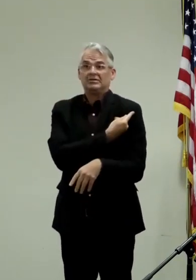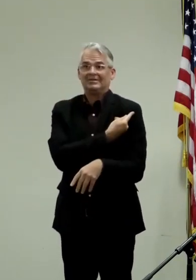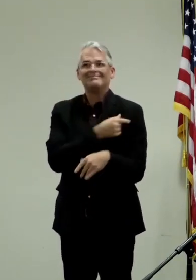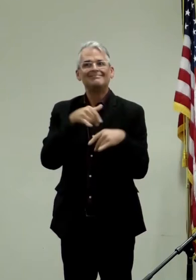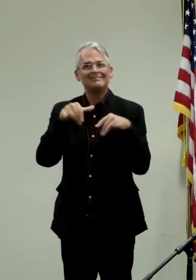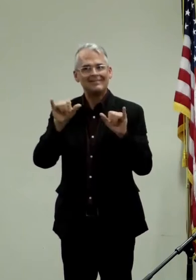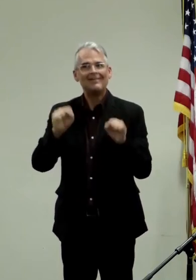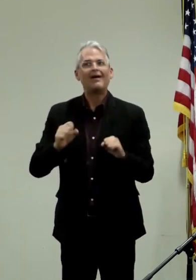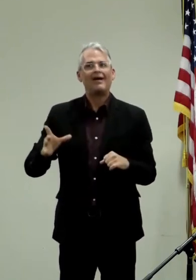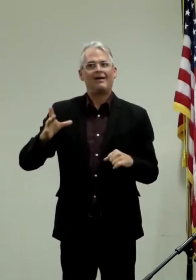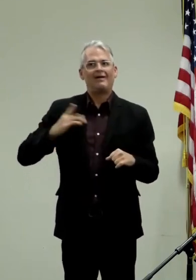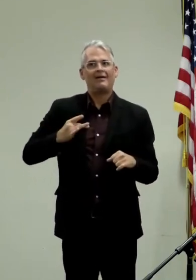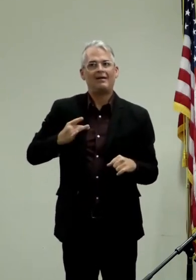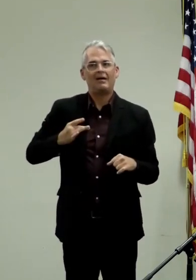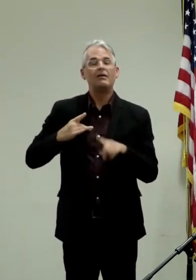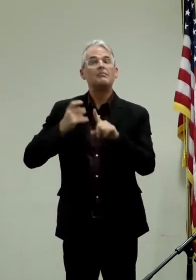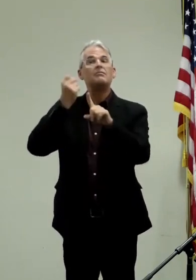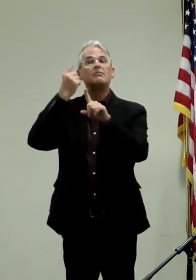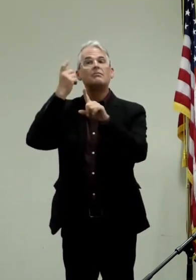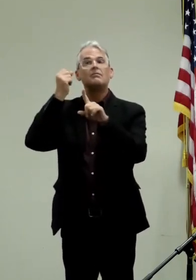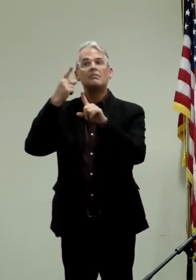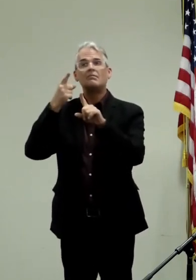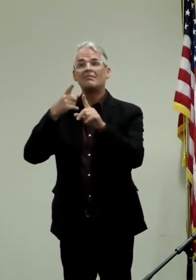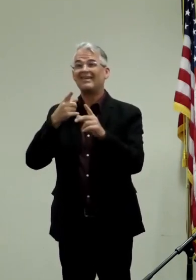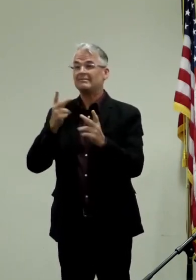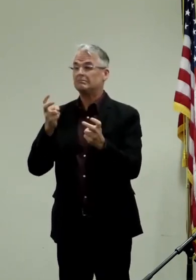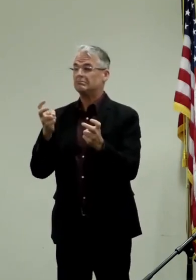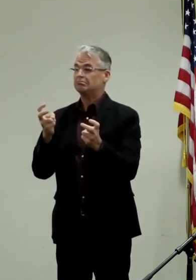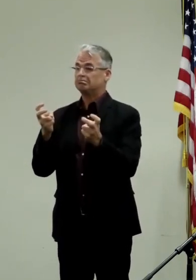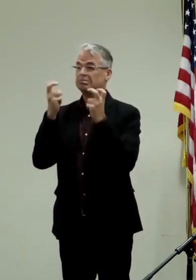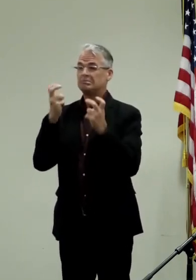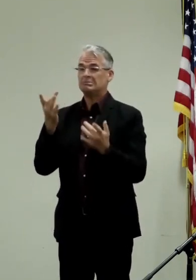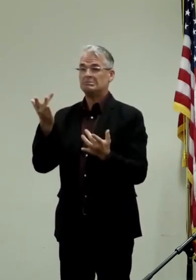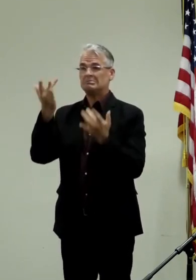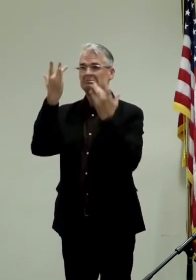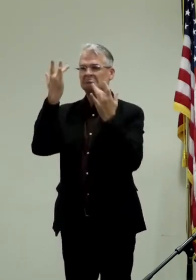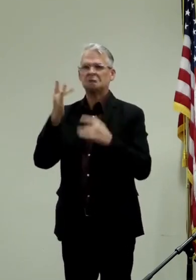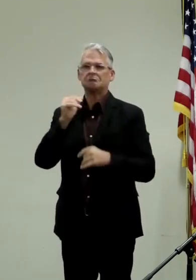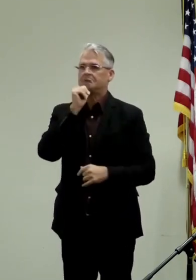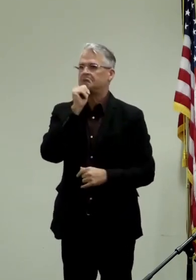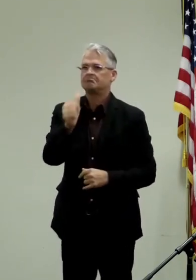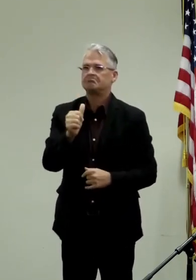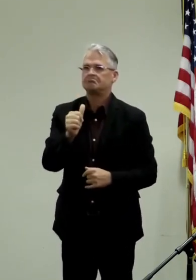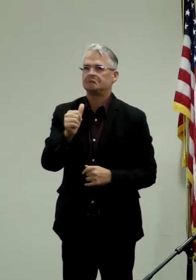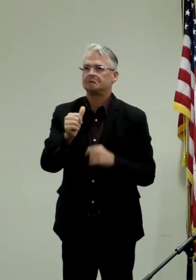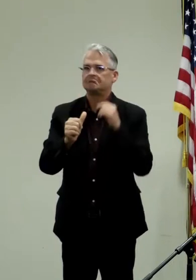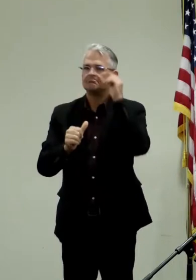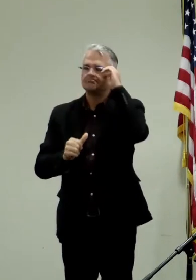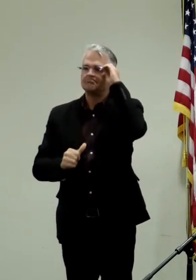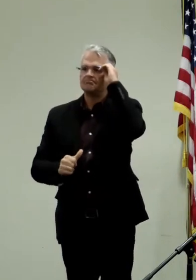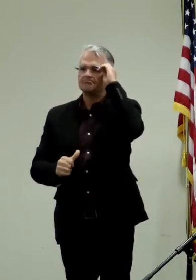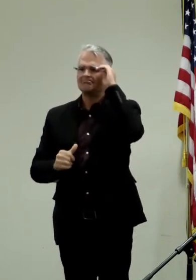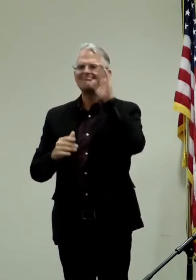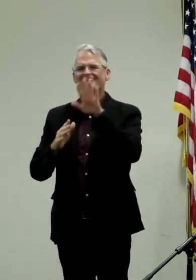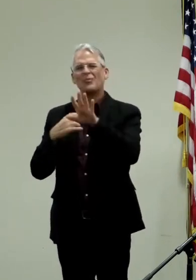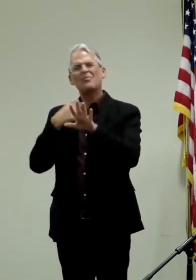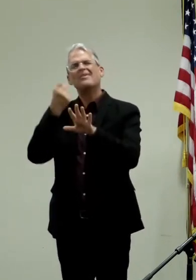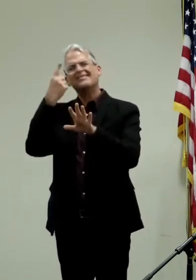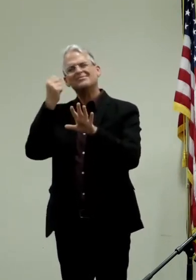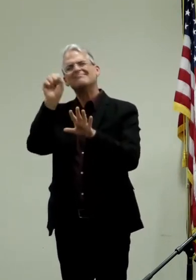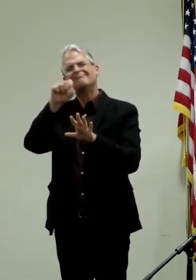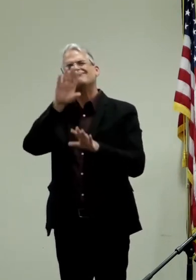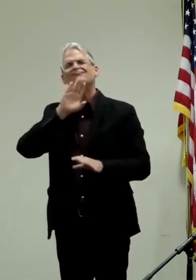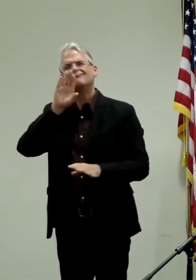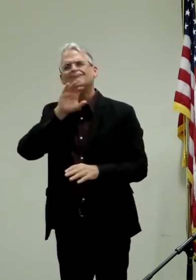but have much less severe symptoms. I understand that this is frustrating. But the unfortunate